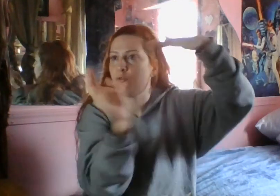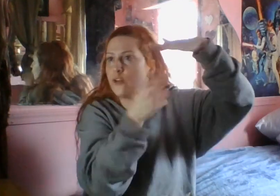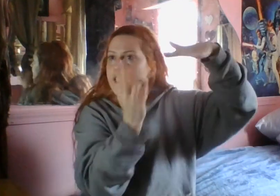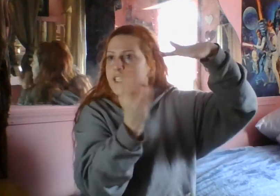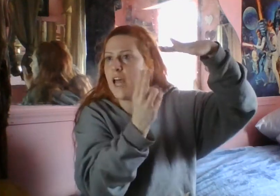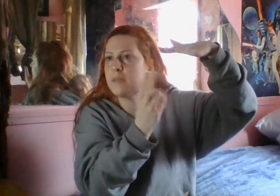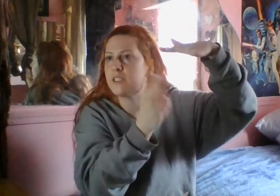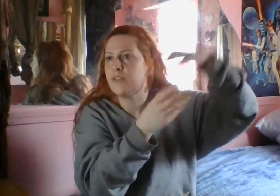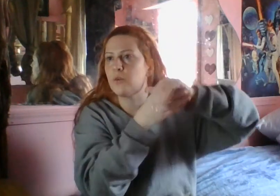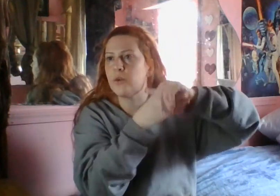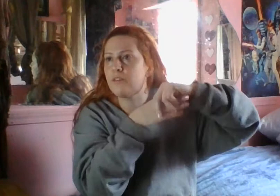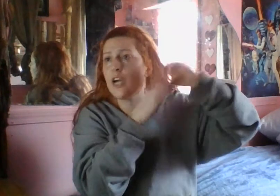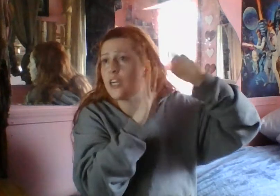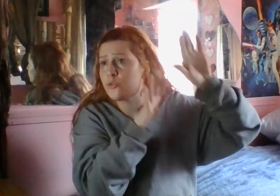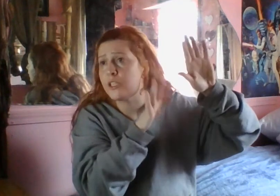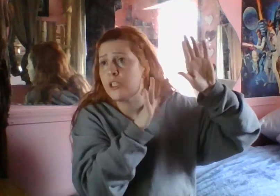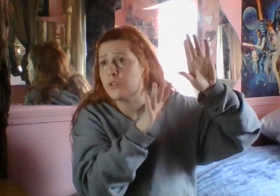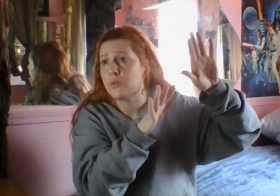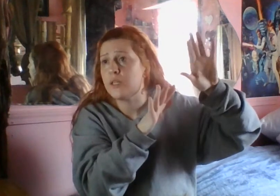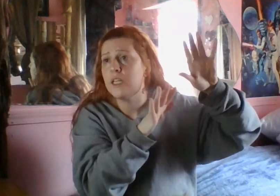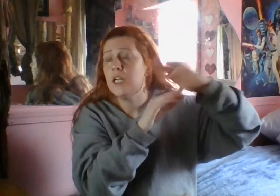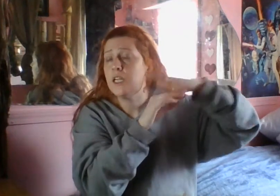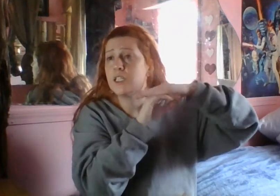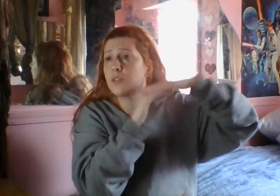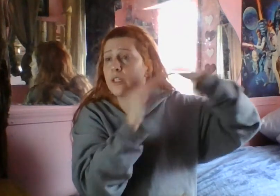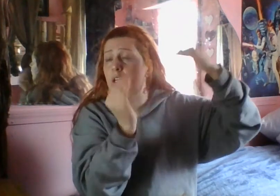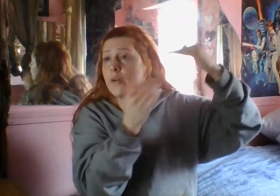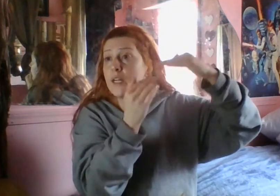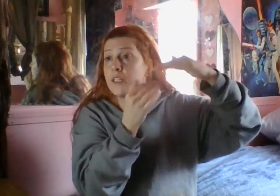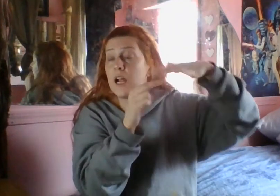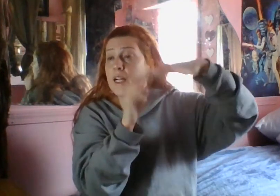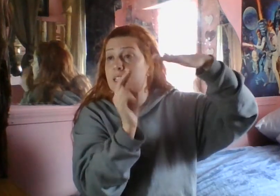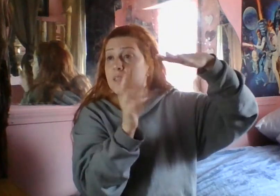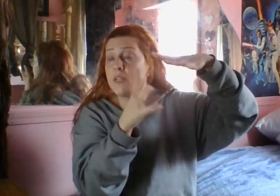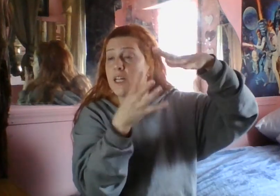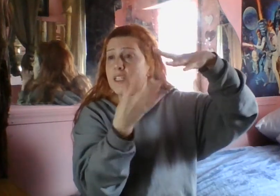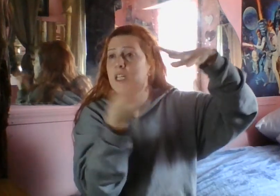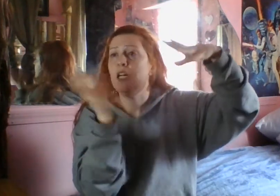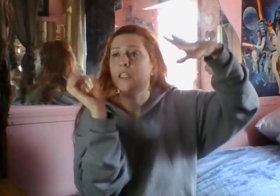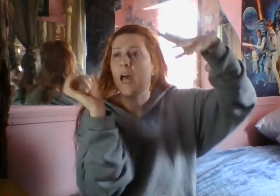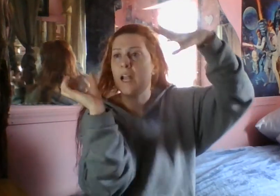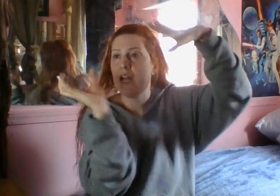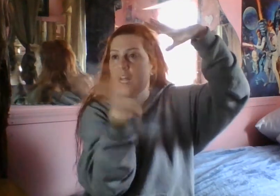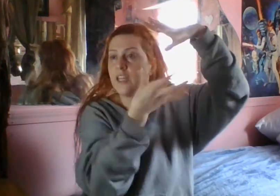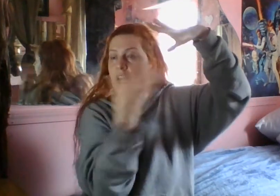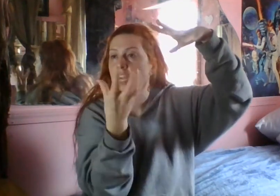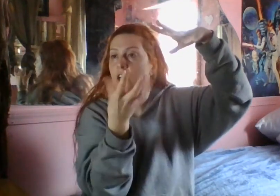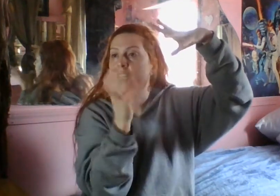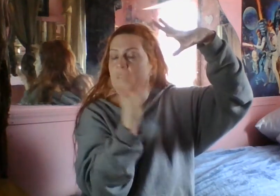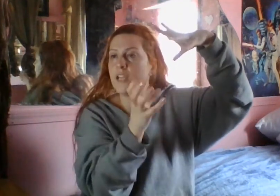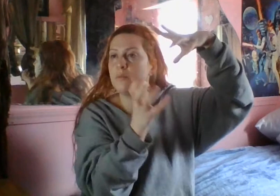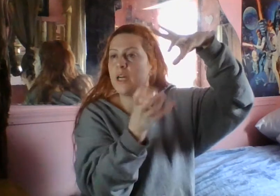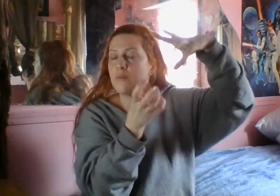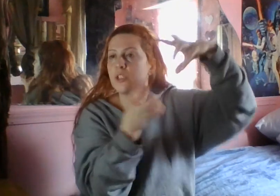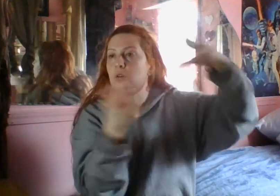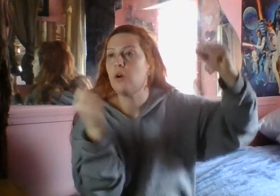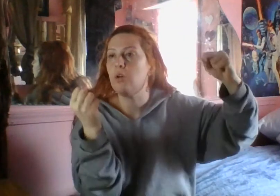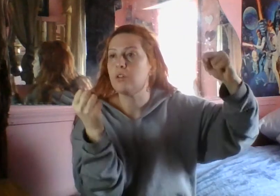freeze the atmosphere, or whatever. God really knows what is really going on there. I guess because that the air can become so cold